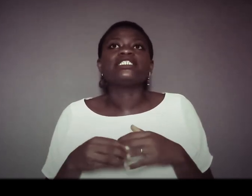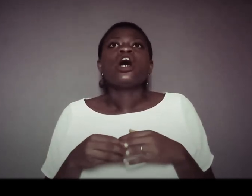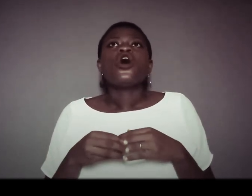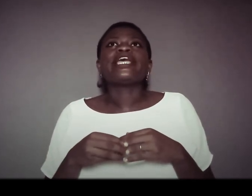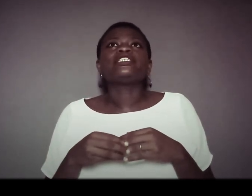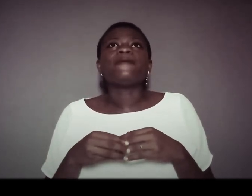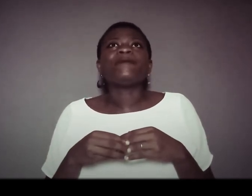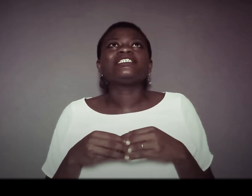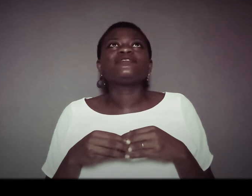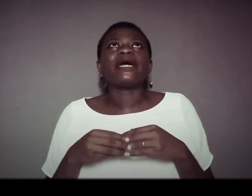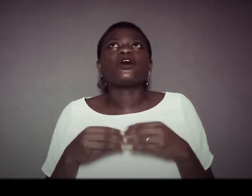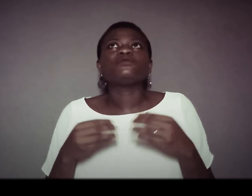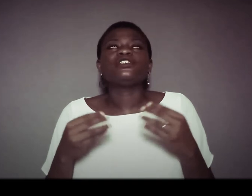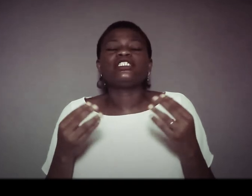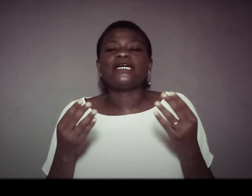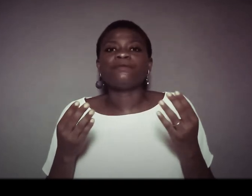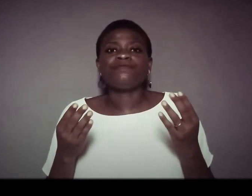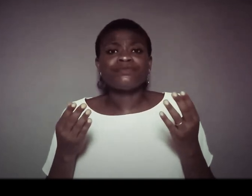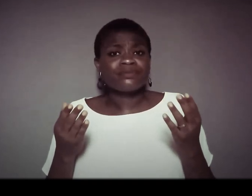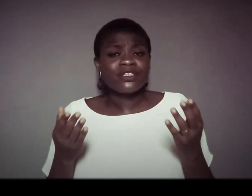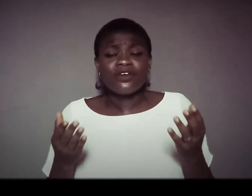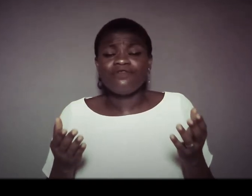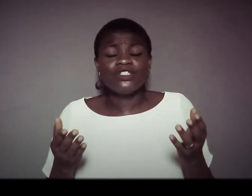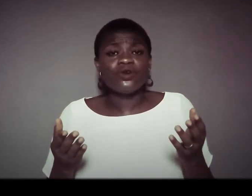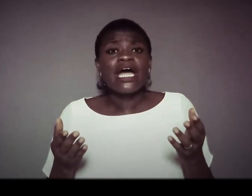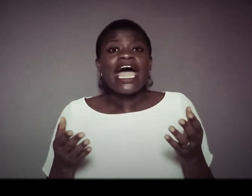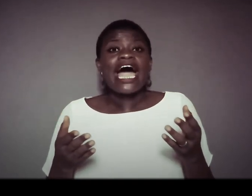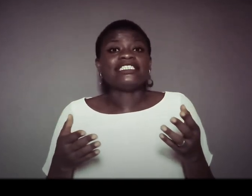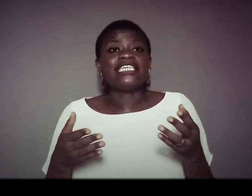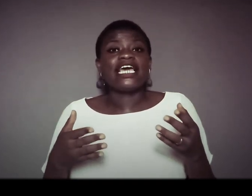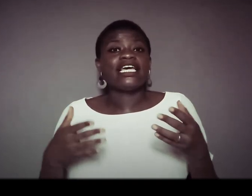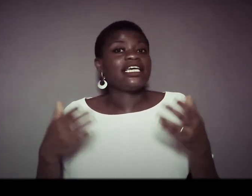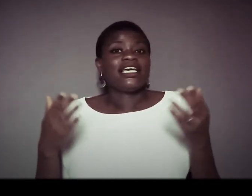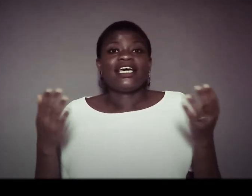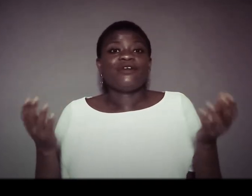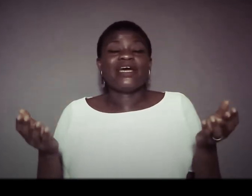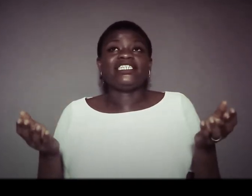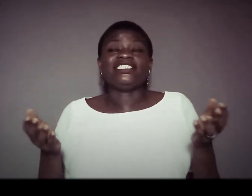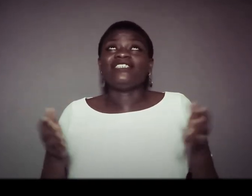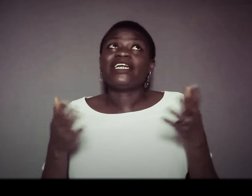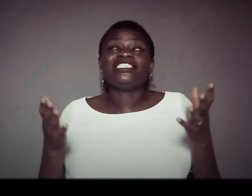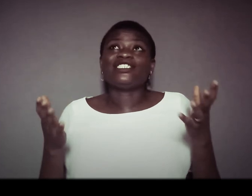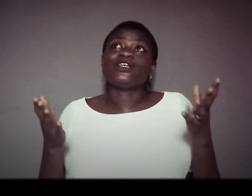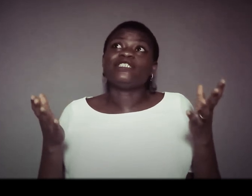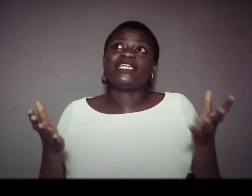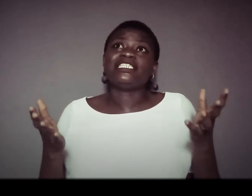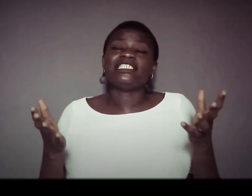okay some persons might come to this um video and say wedding wedding is not the main thing